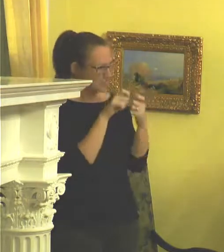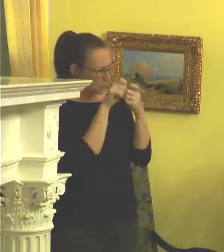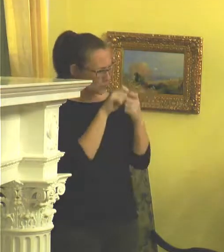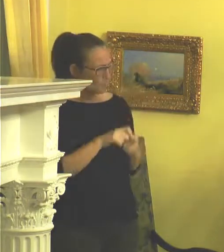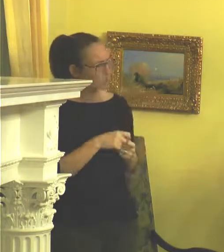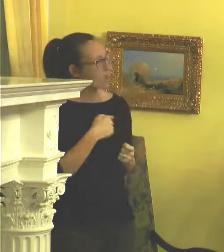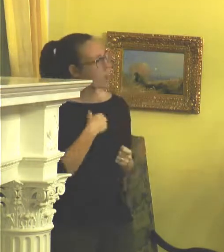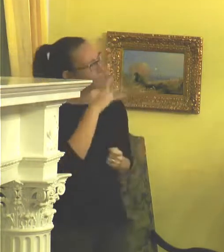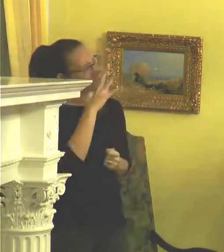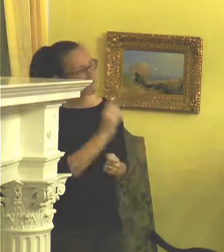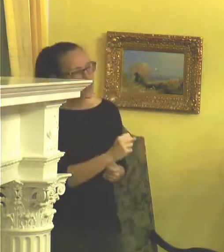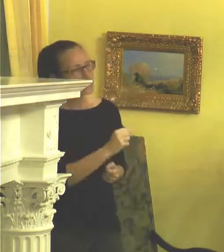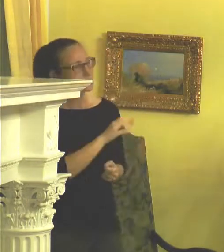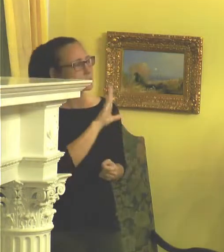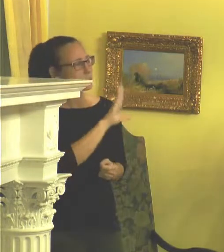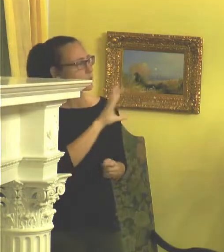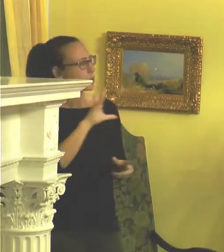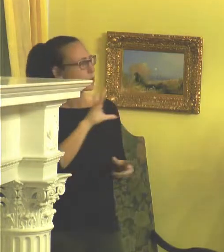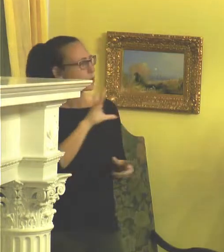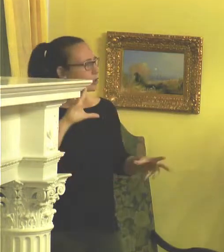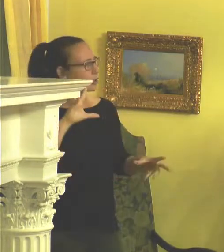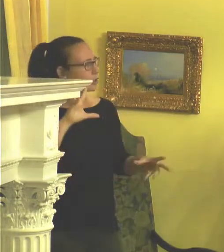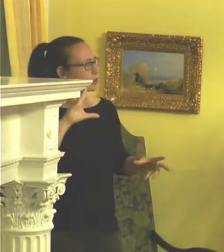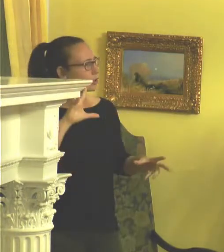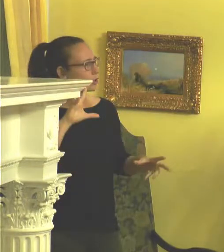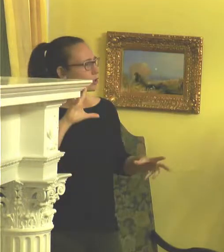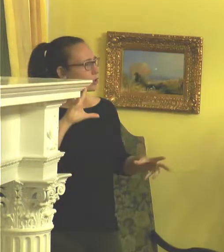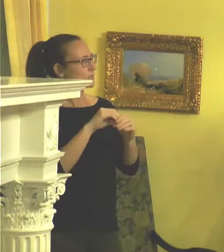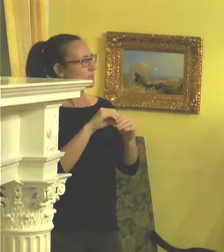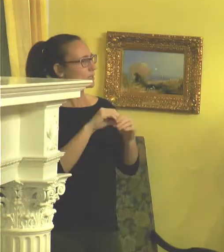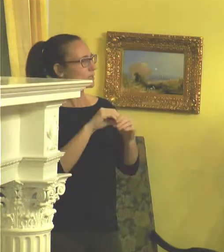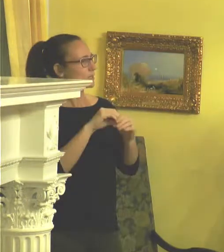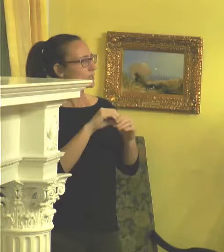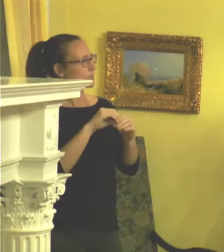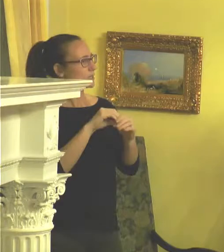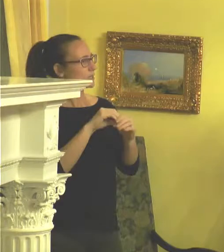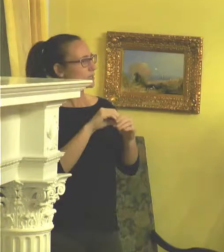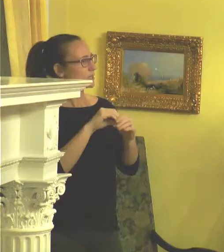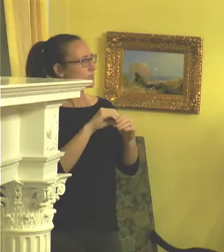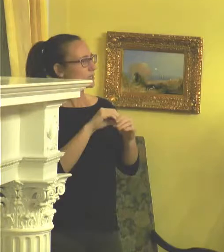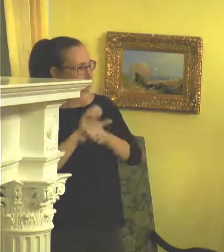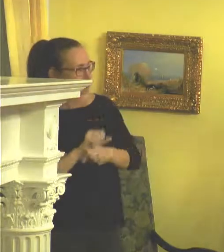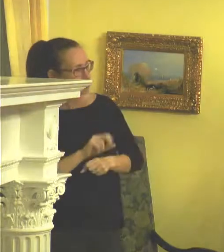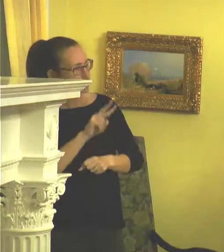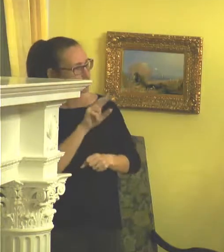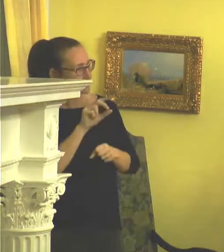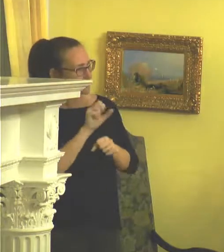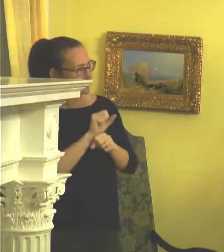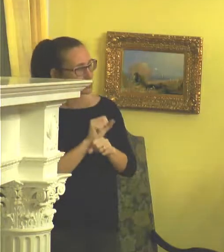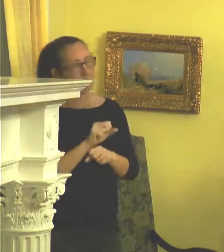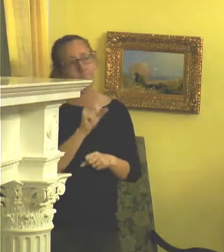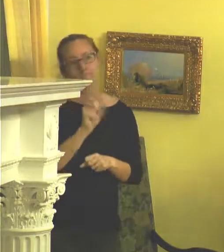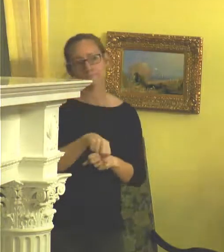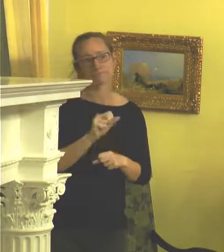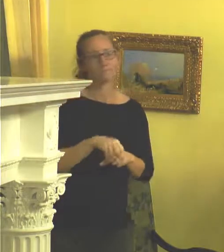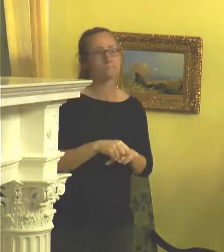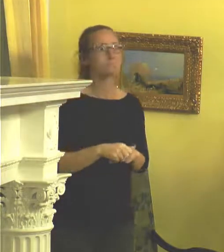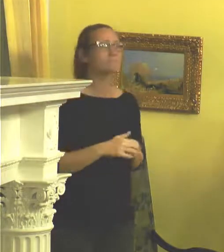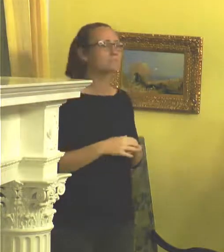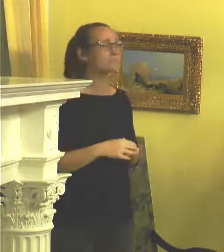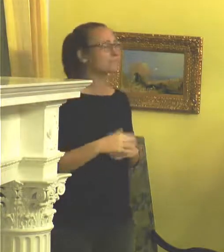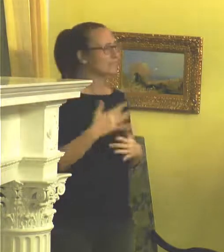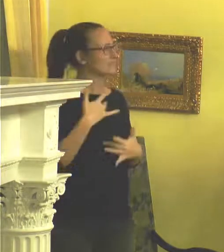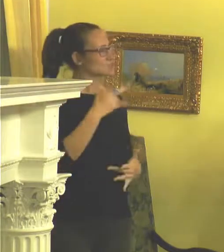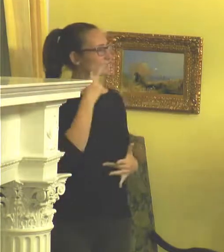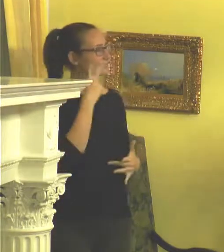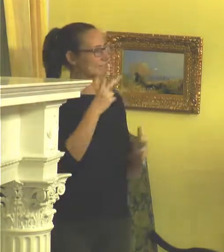Fascinated by your incorporation of installation art with traditional 2D work. Often I seem to see